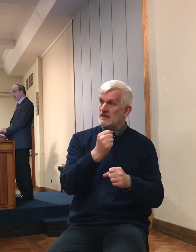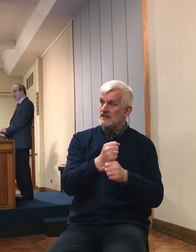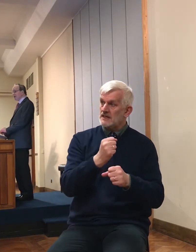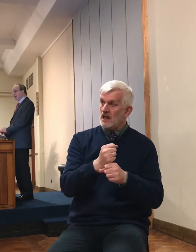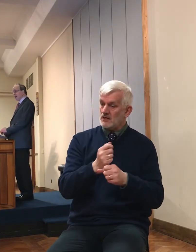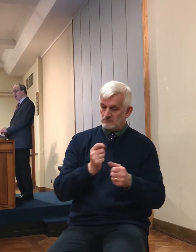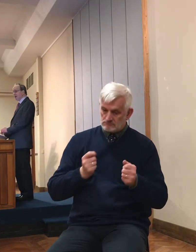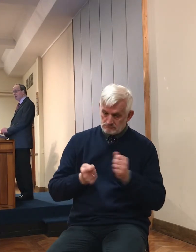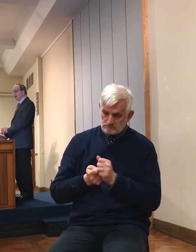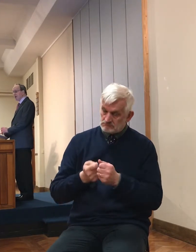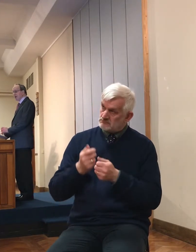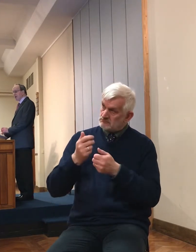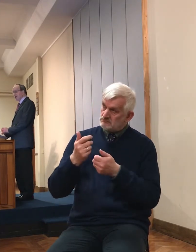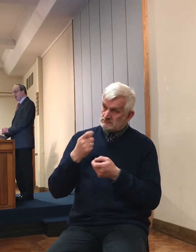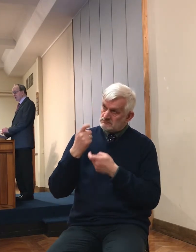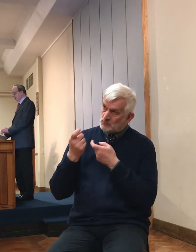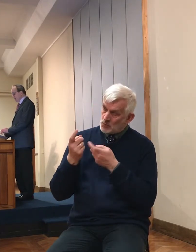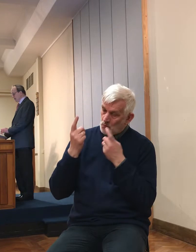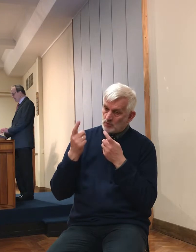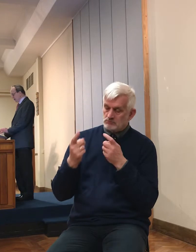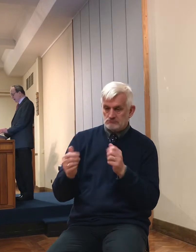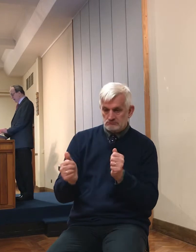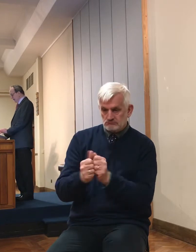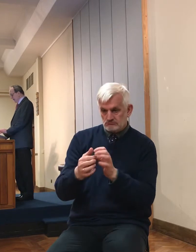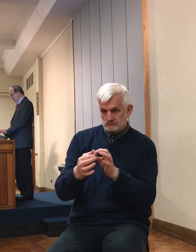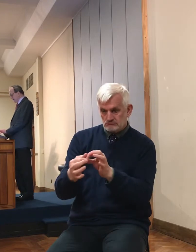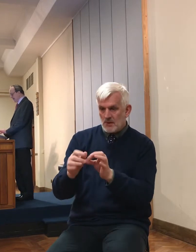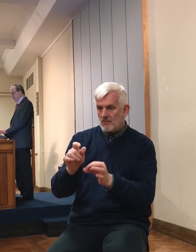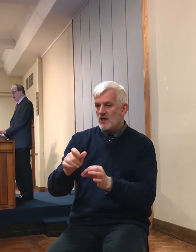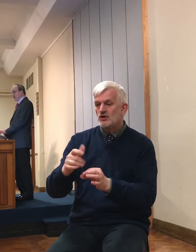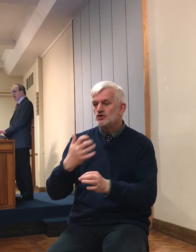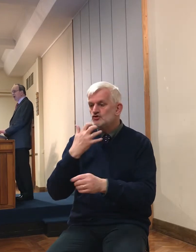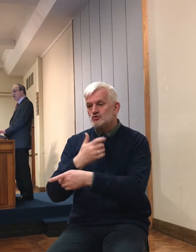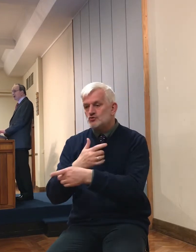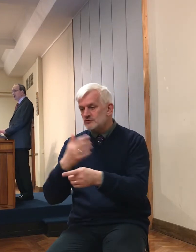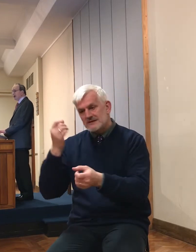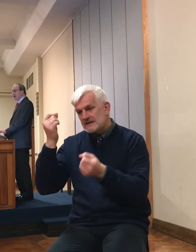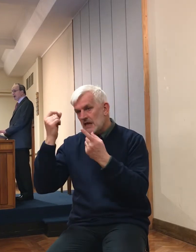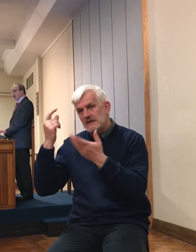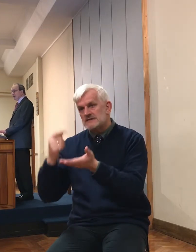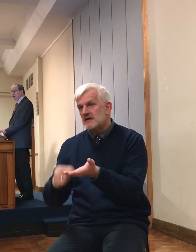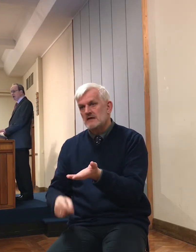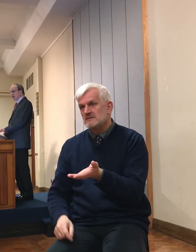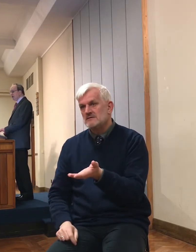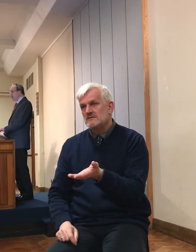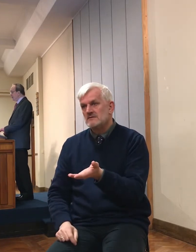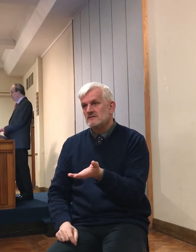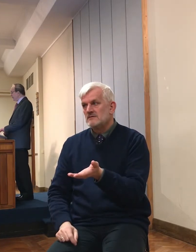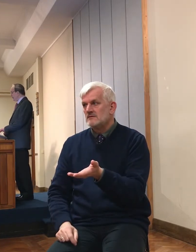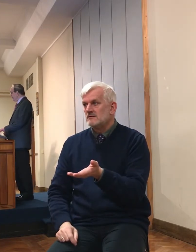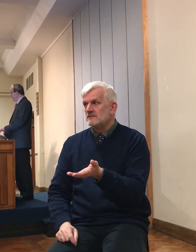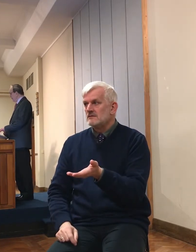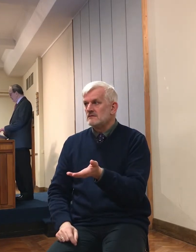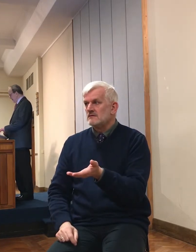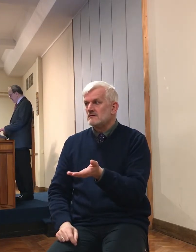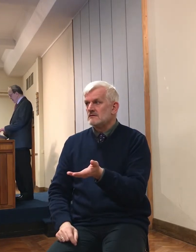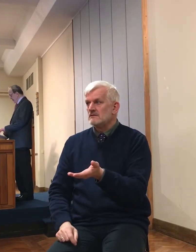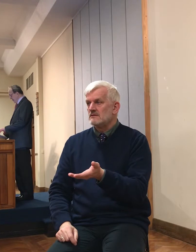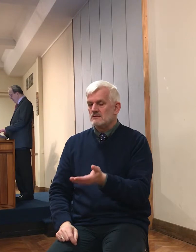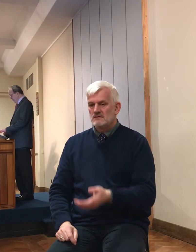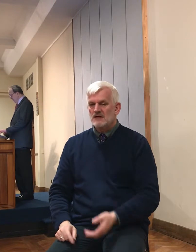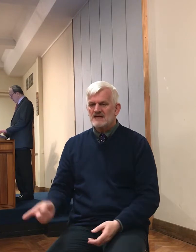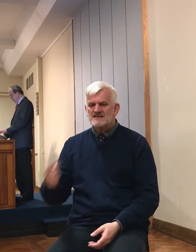people didn't understand that, especially in the light of their deceit, that this treaty would stand